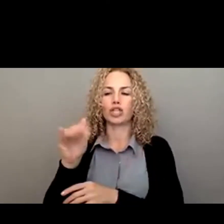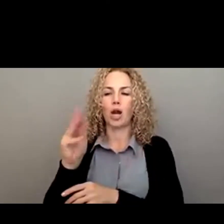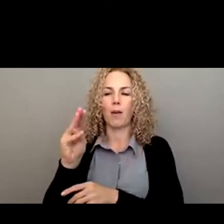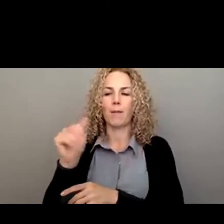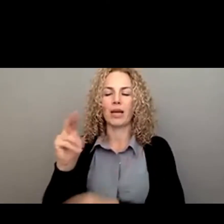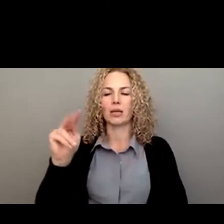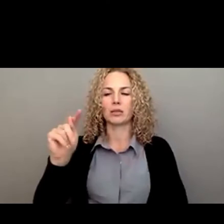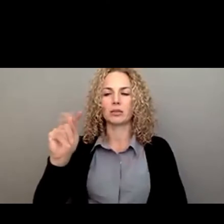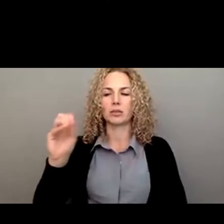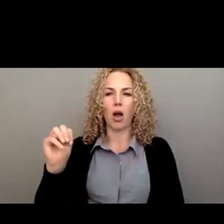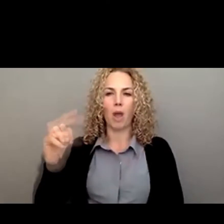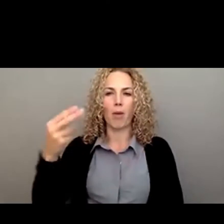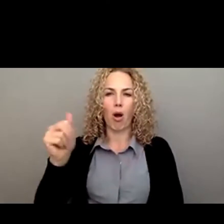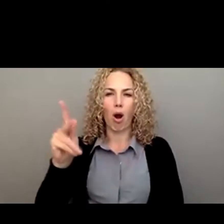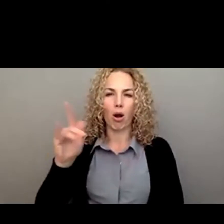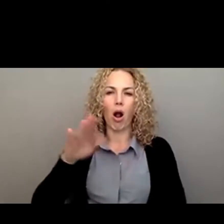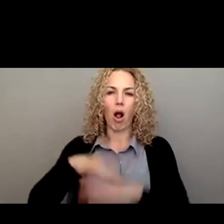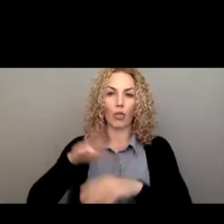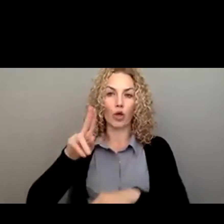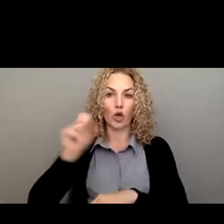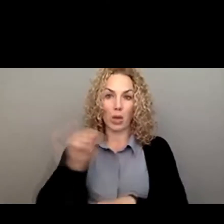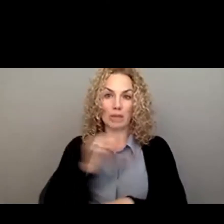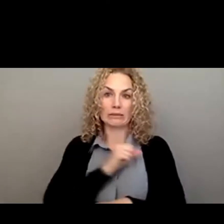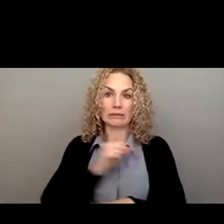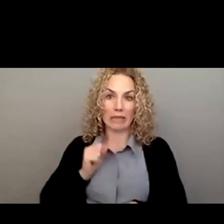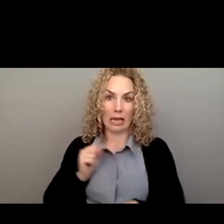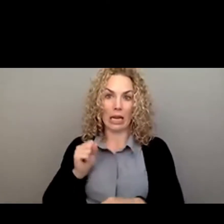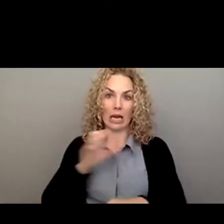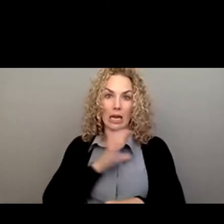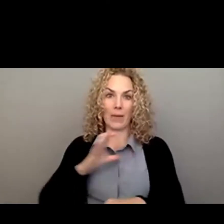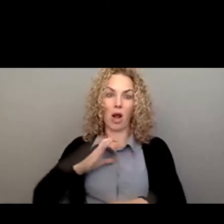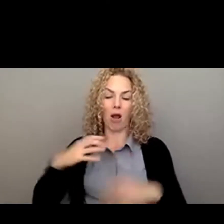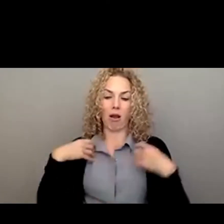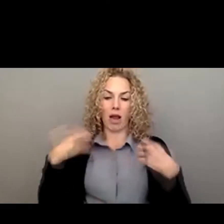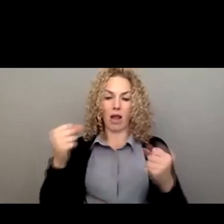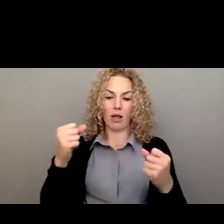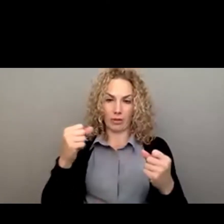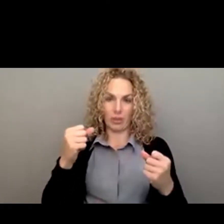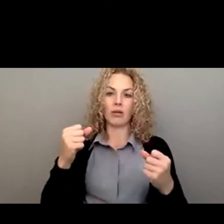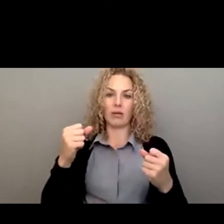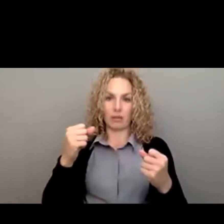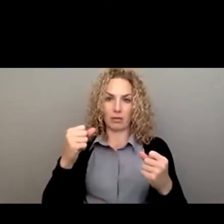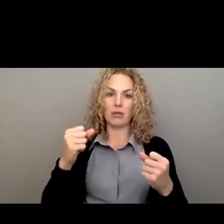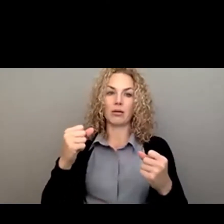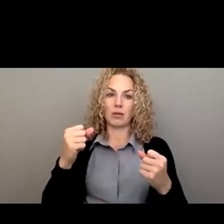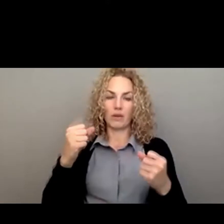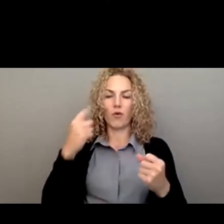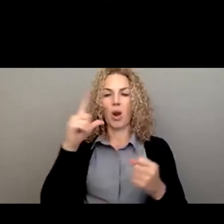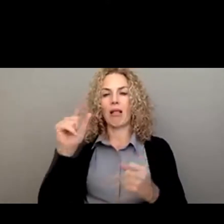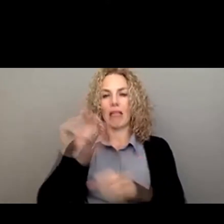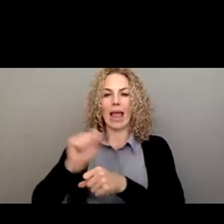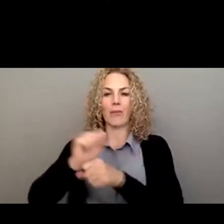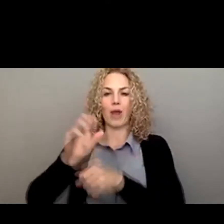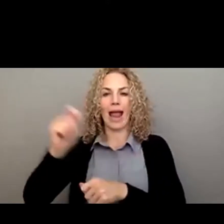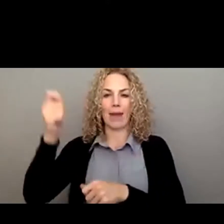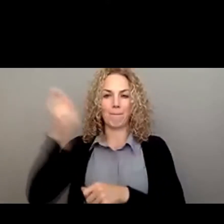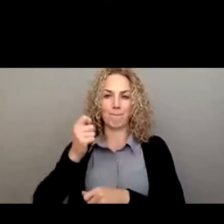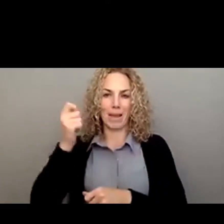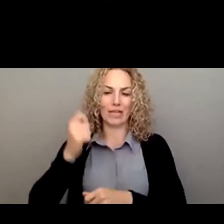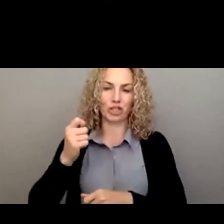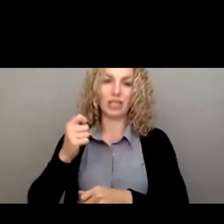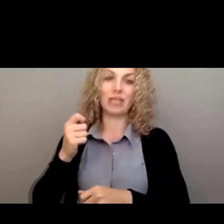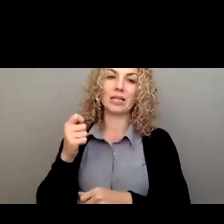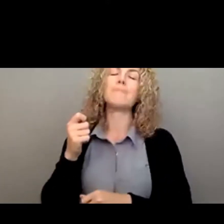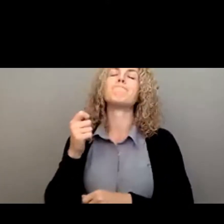on the U.S. Senate Committee on Health Education, Labor, and Pension. Imparato grew up in Southern